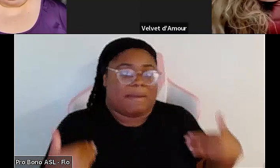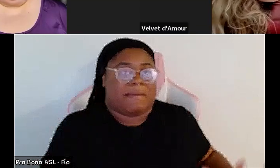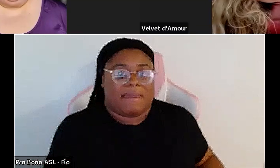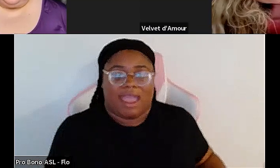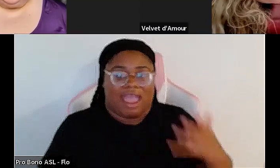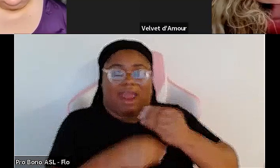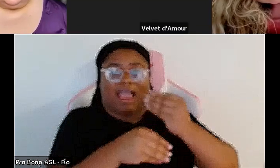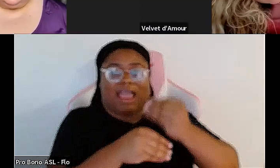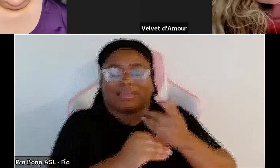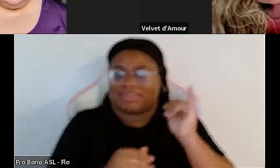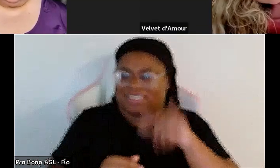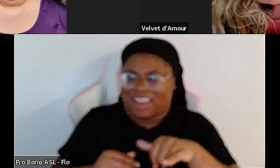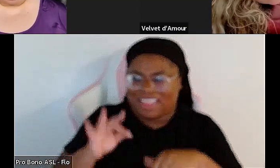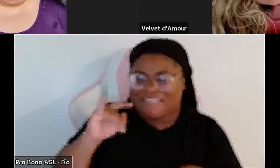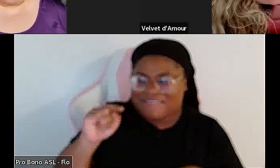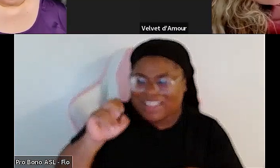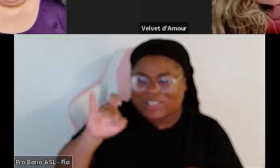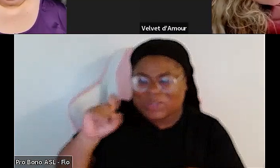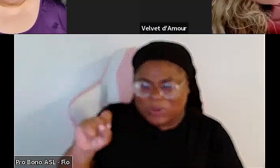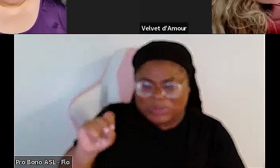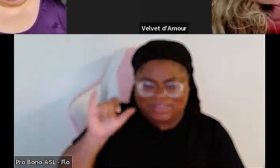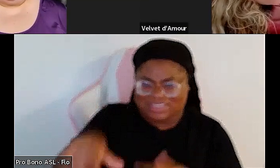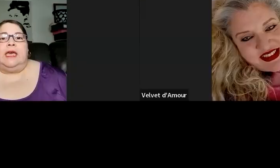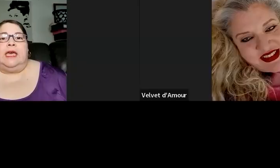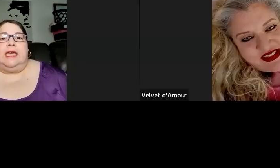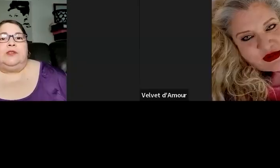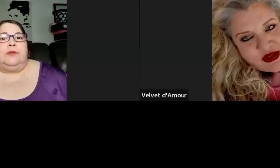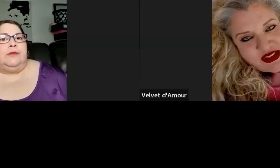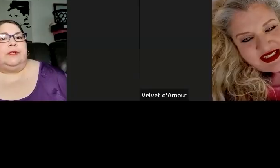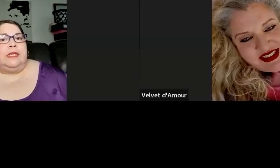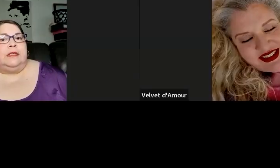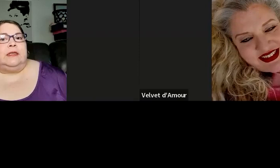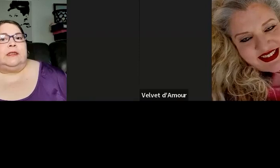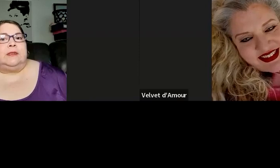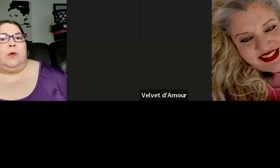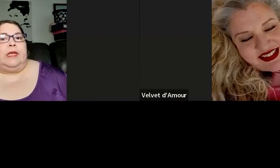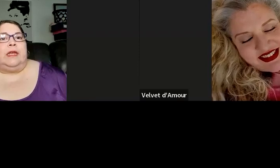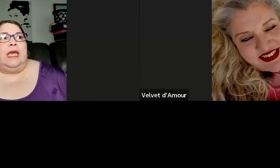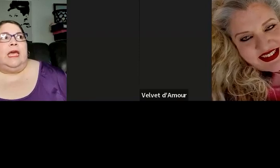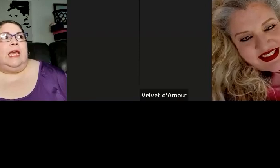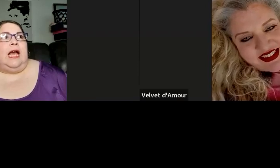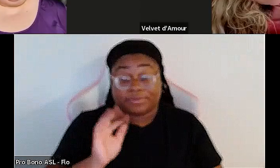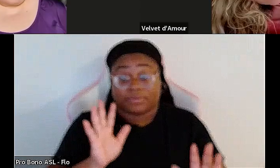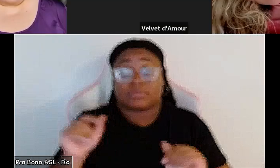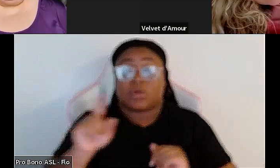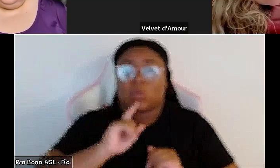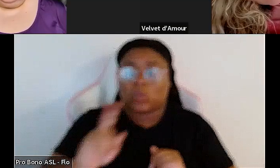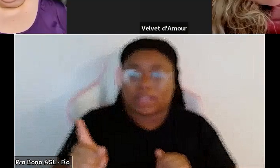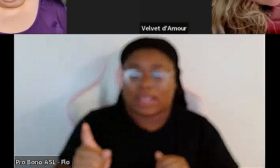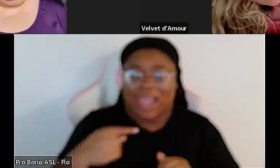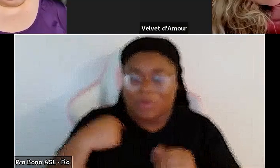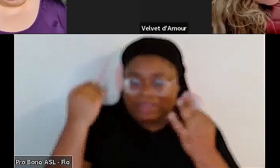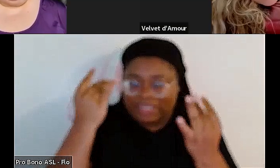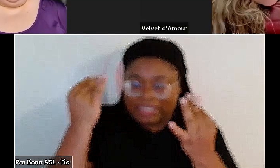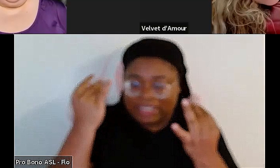yes and the fat suits yes let's talk about the fat suits like it's really ridiculous when I would think